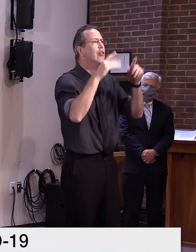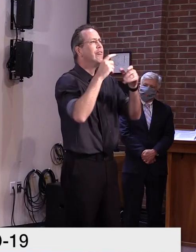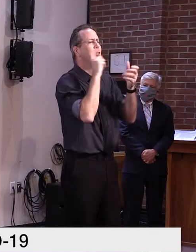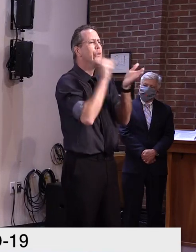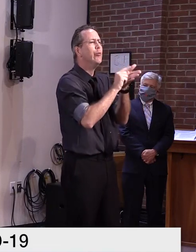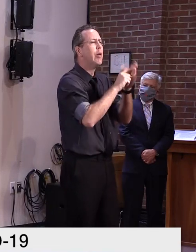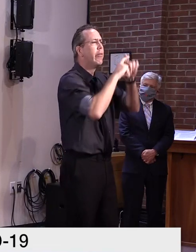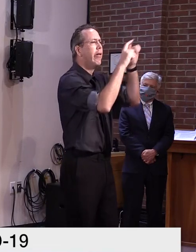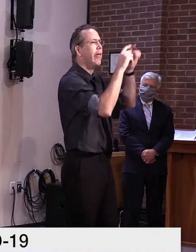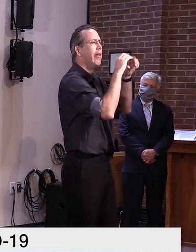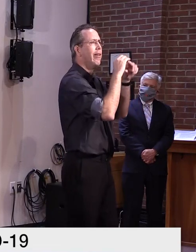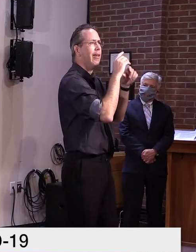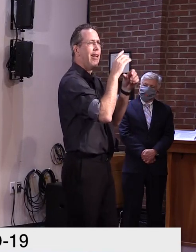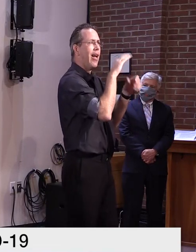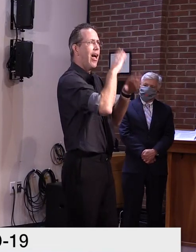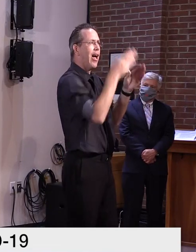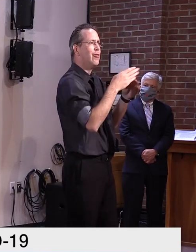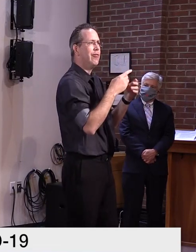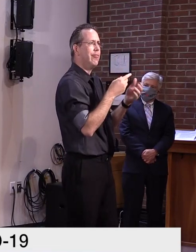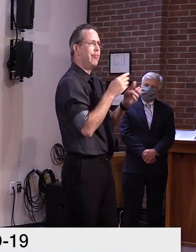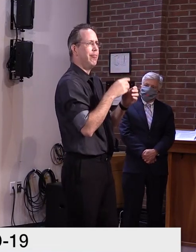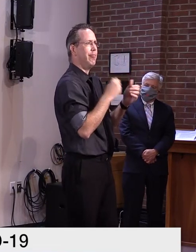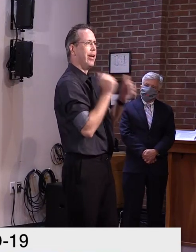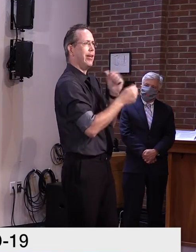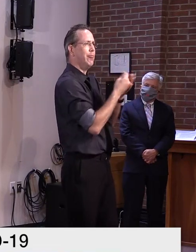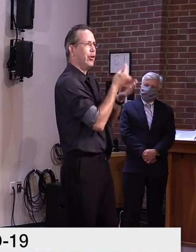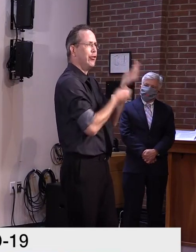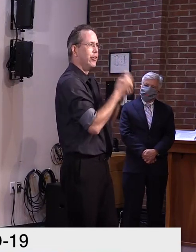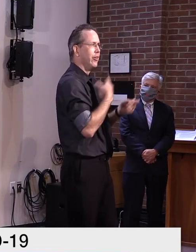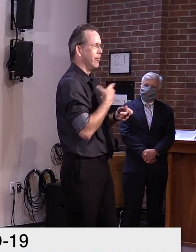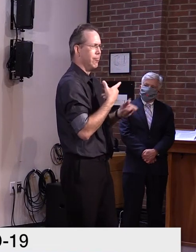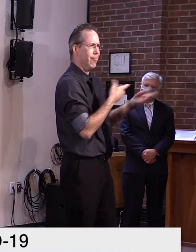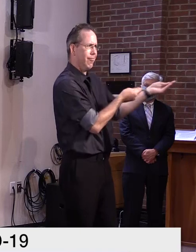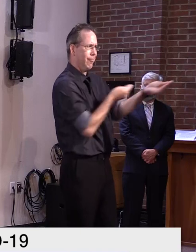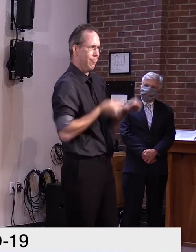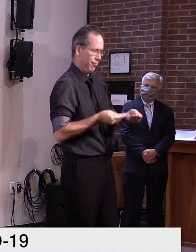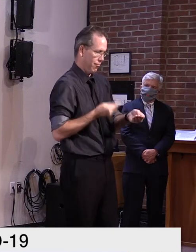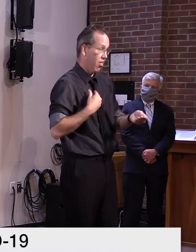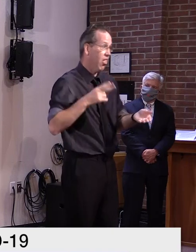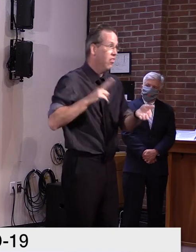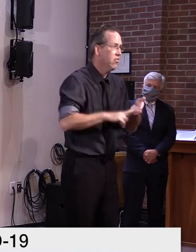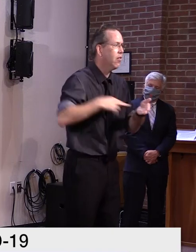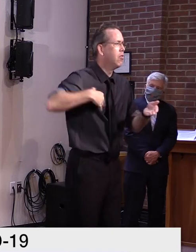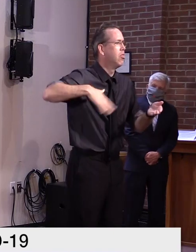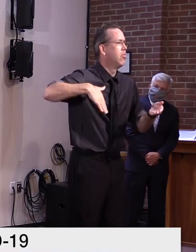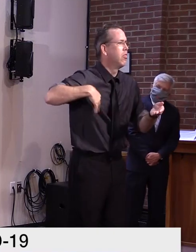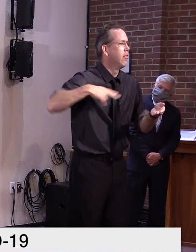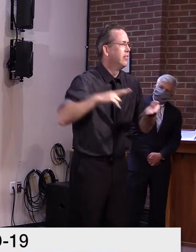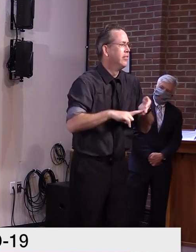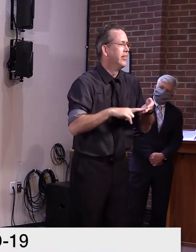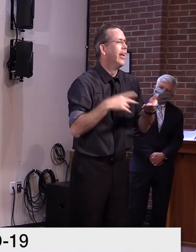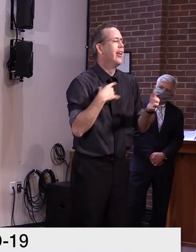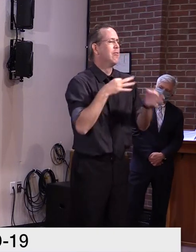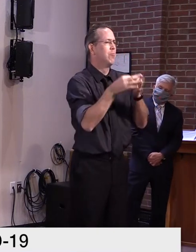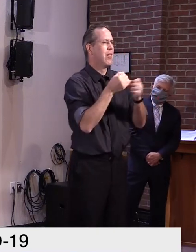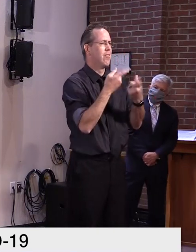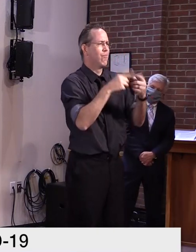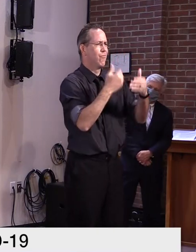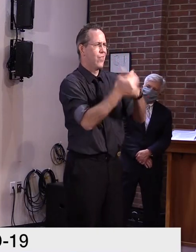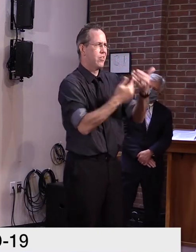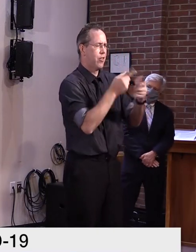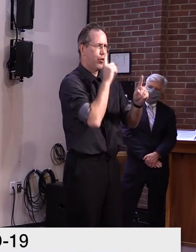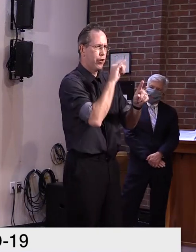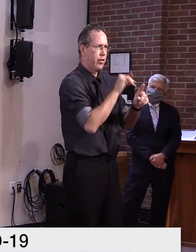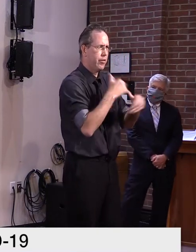automatically heading, uh, to my desk for signature. And I just want to just go through the process just a little bit for those who just aren't aware.